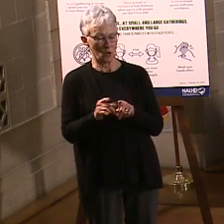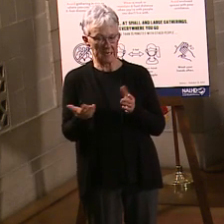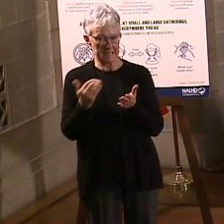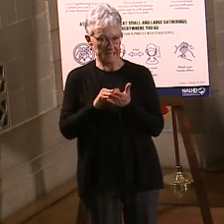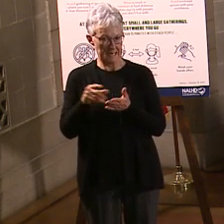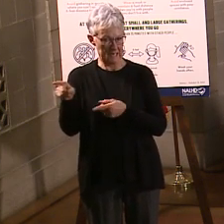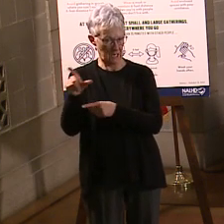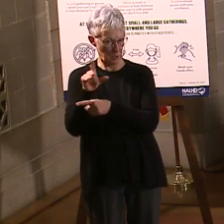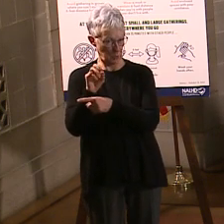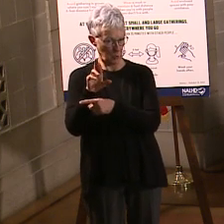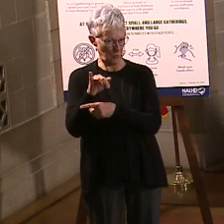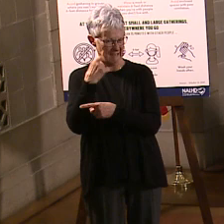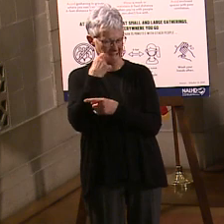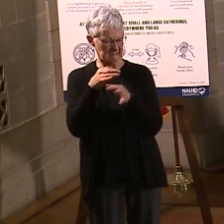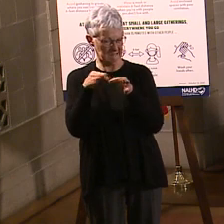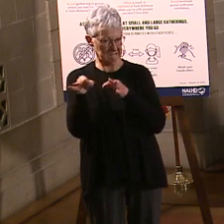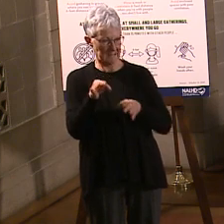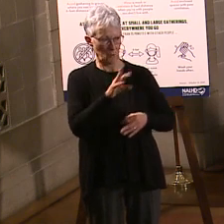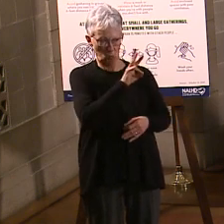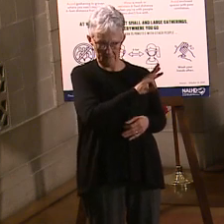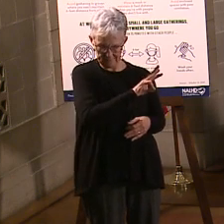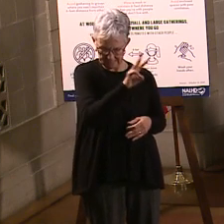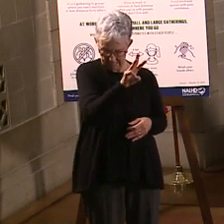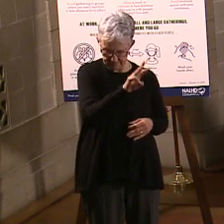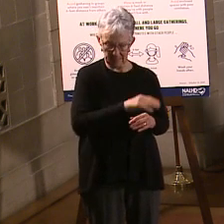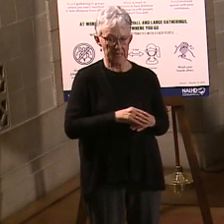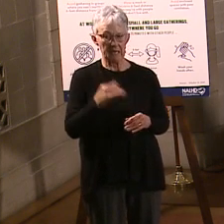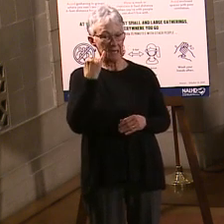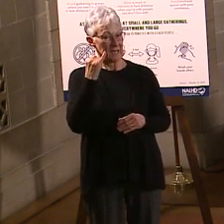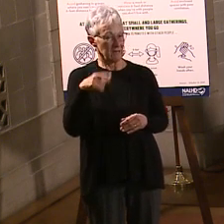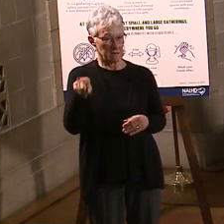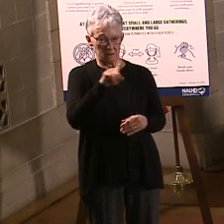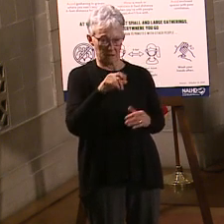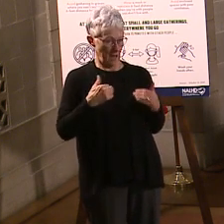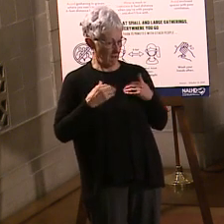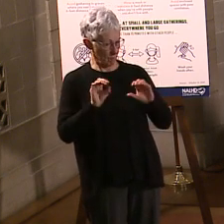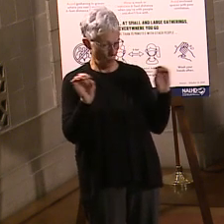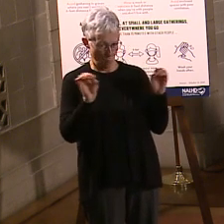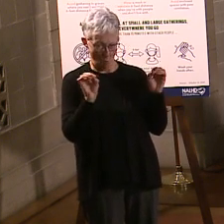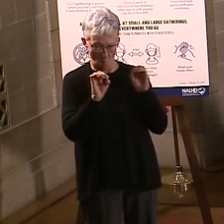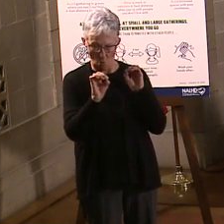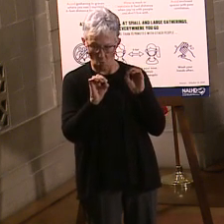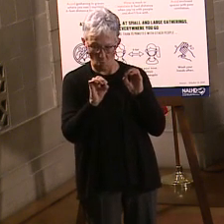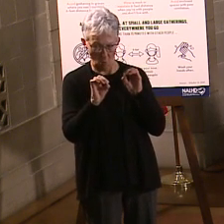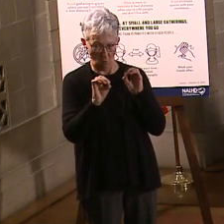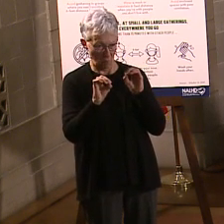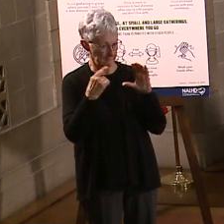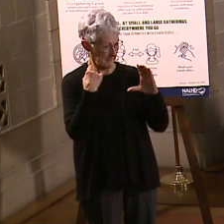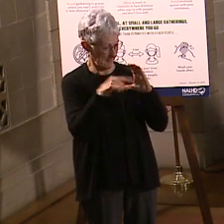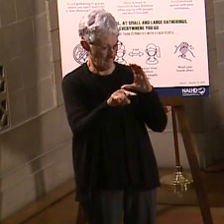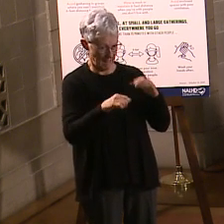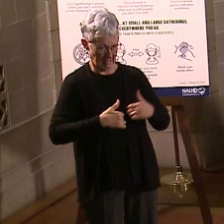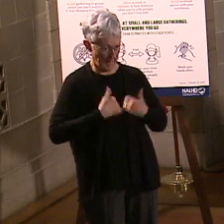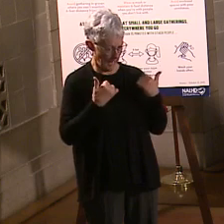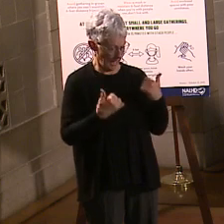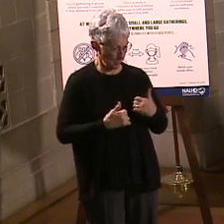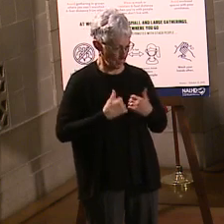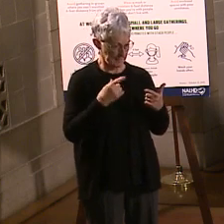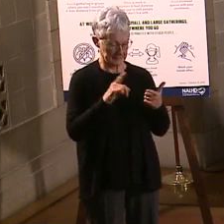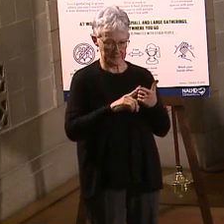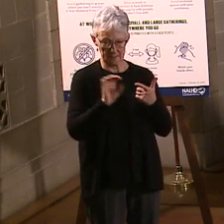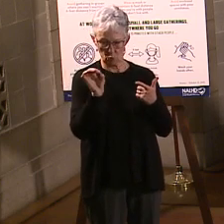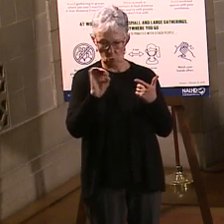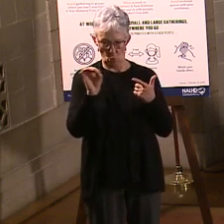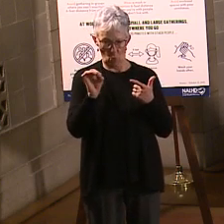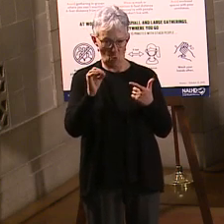So if you're not one of those folks who has an e-mail address or access to the website or are comfortable using technology, first